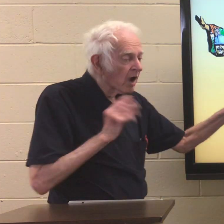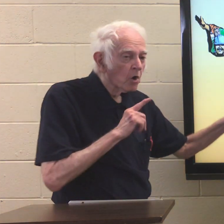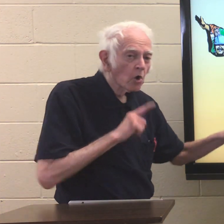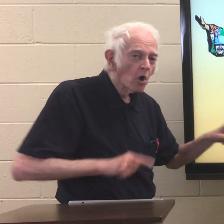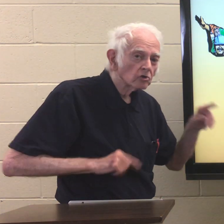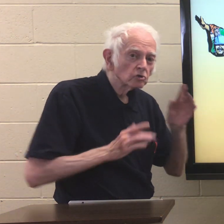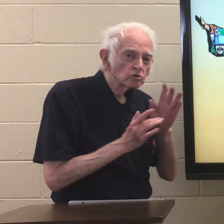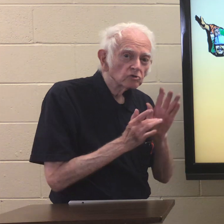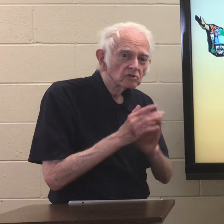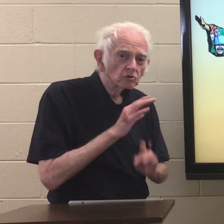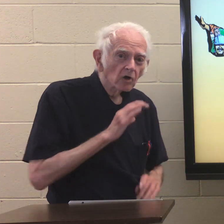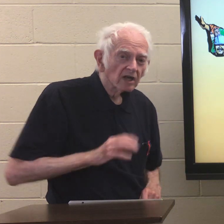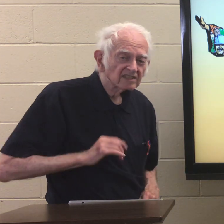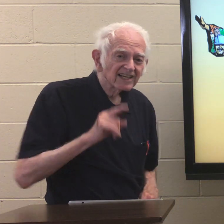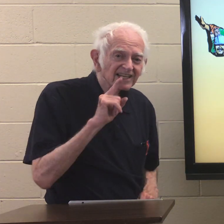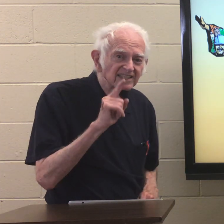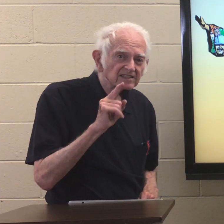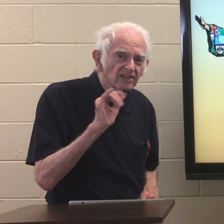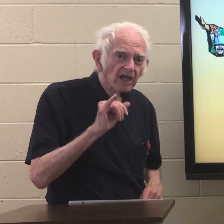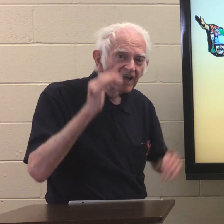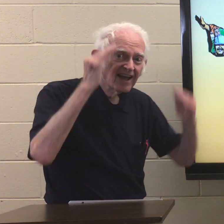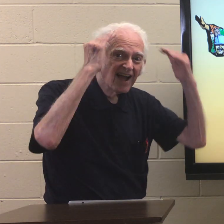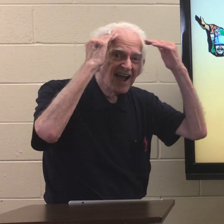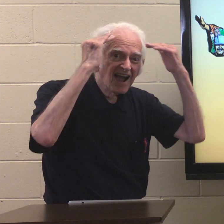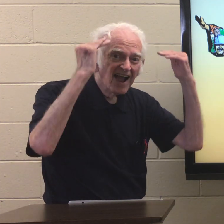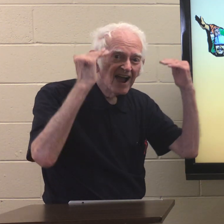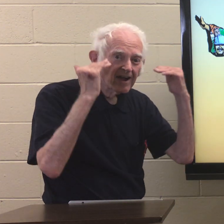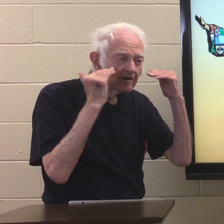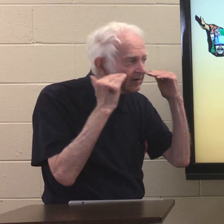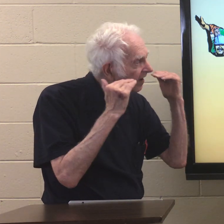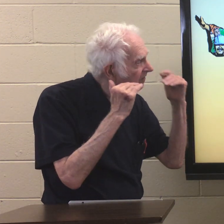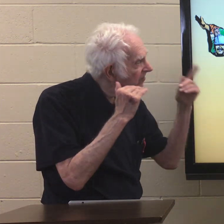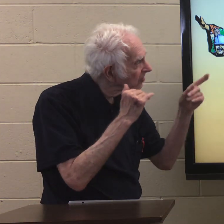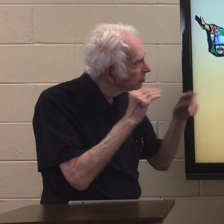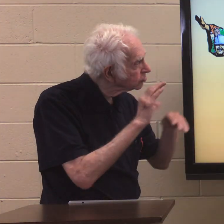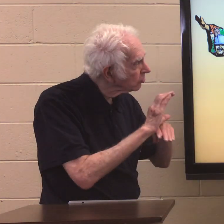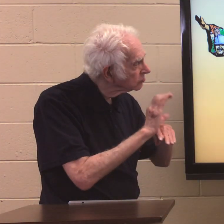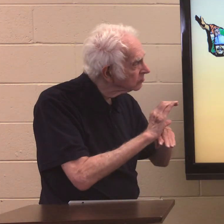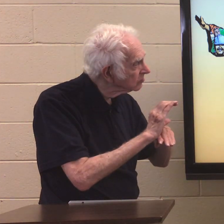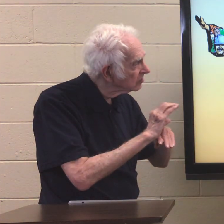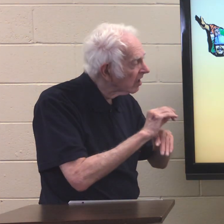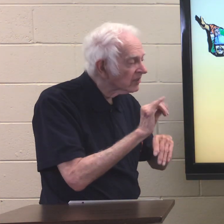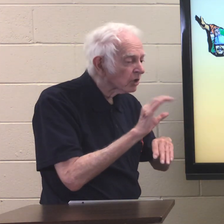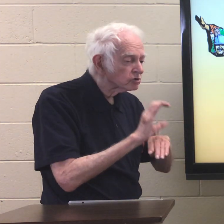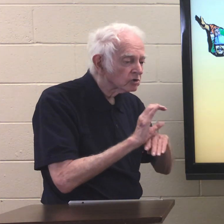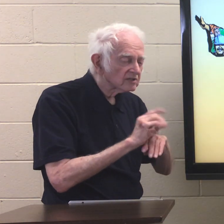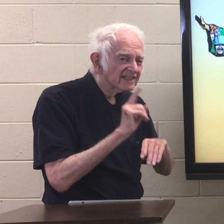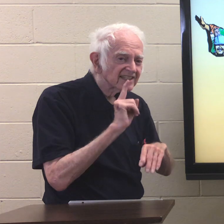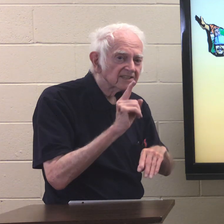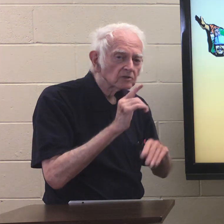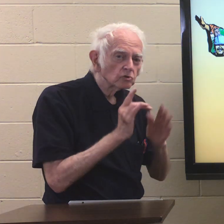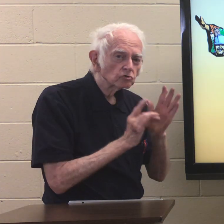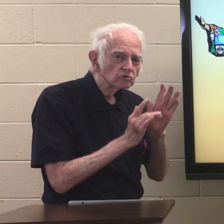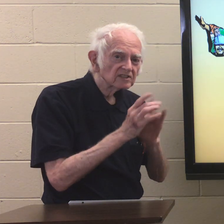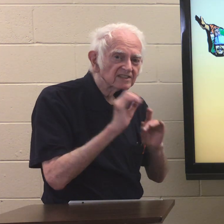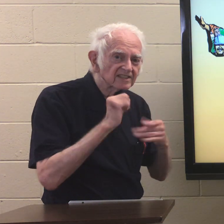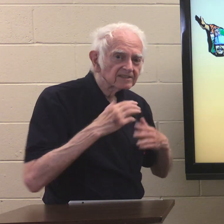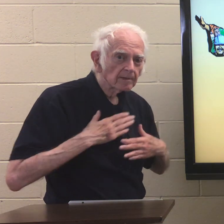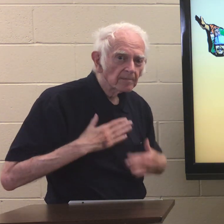our Lord Jesus Christ is the head of the church the church is Jesus body